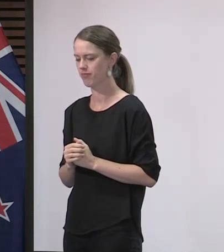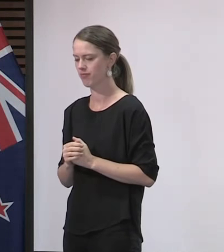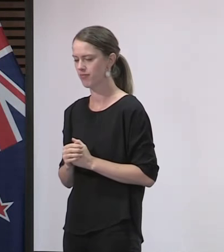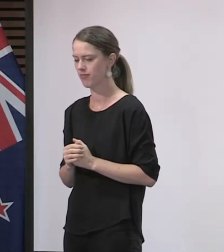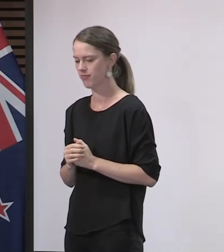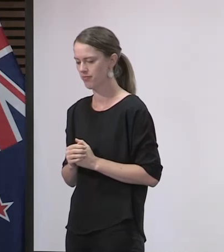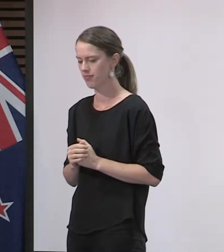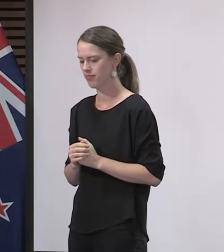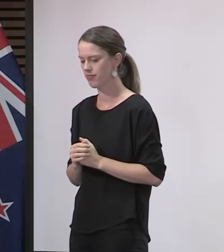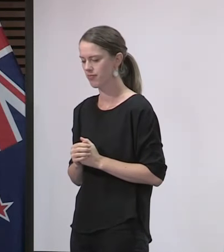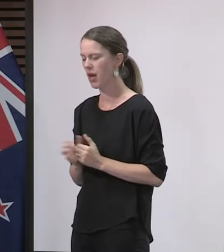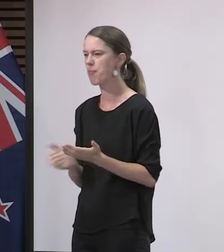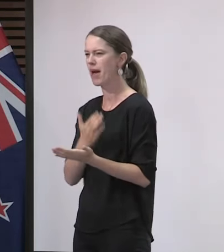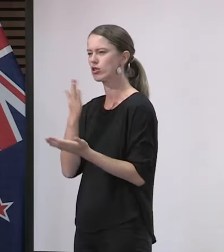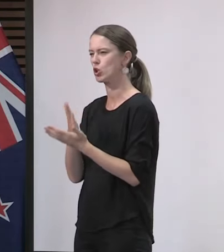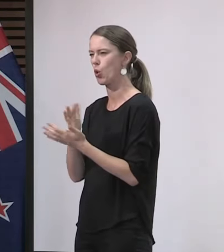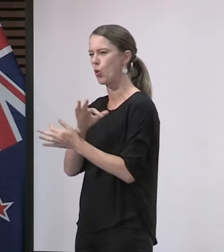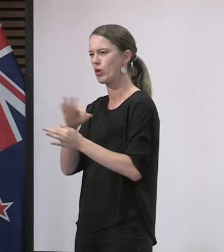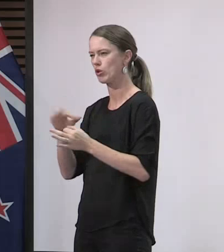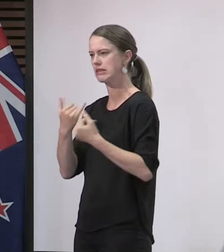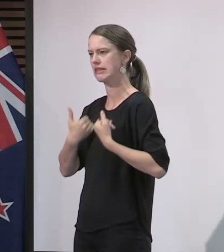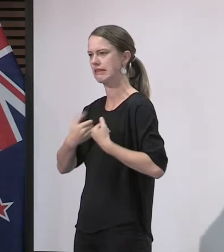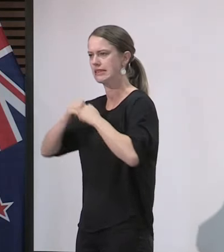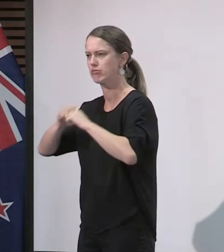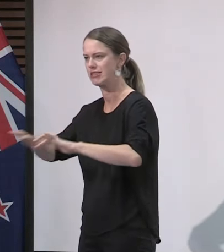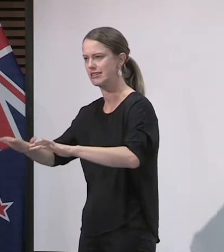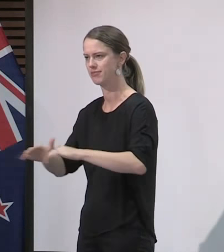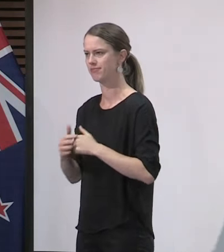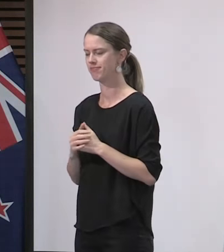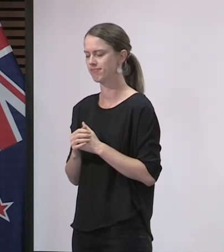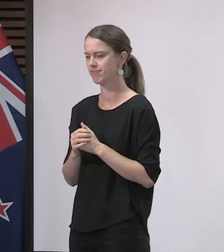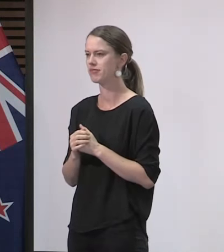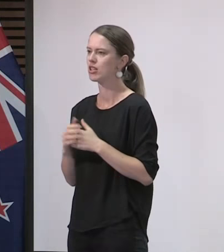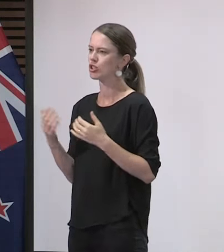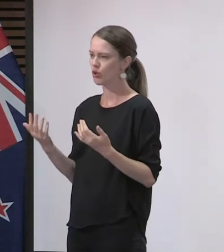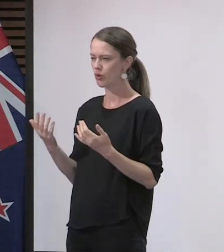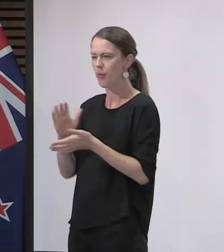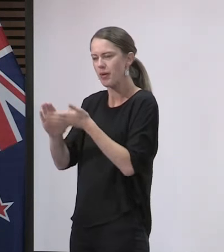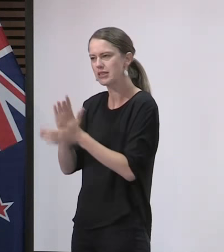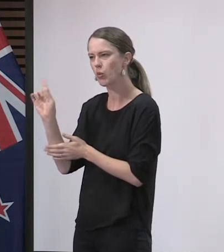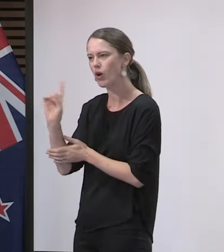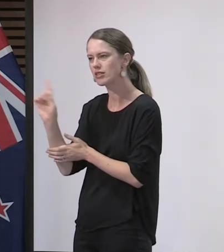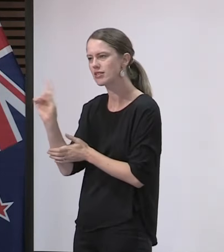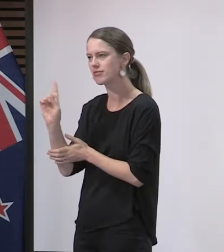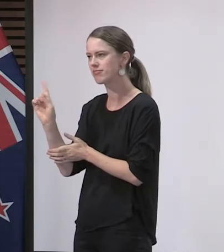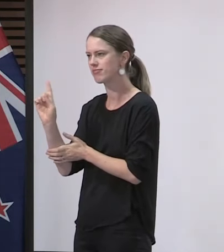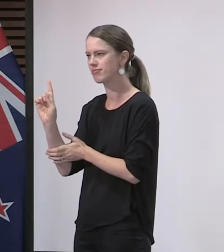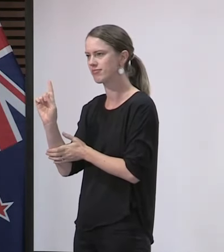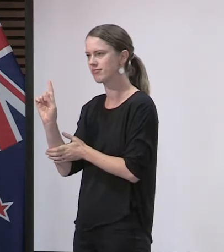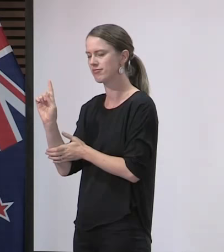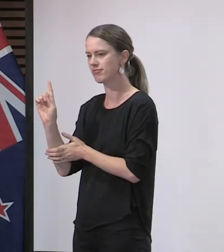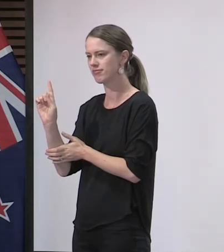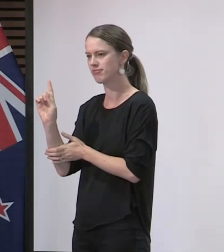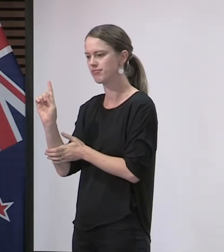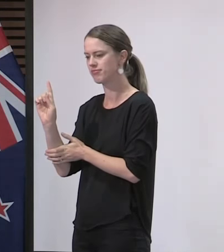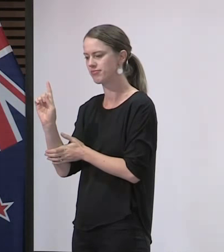compromising the gains we have already made with COVID-19. So that includes, of course, limiting physical interaction between